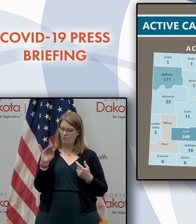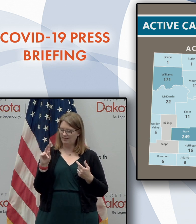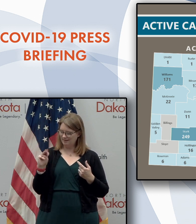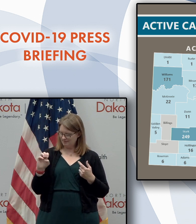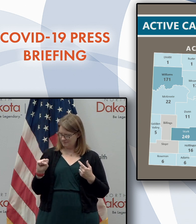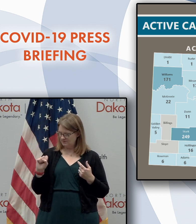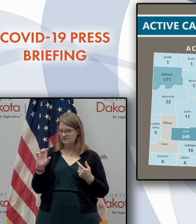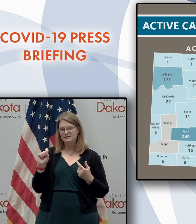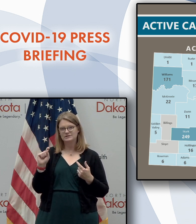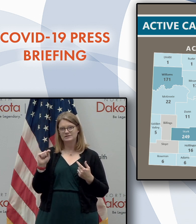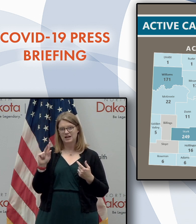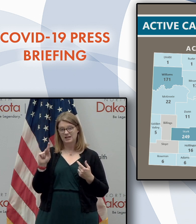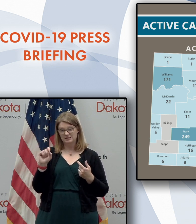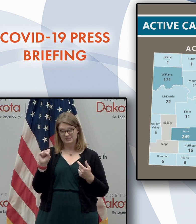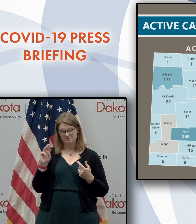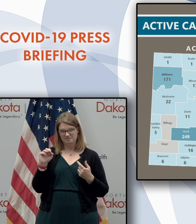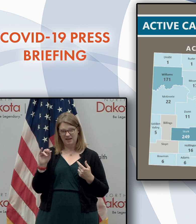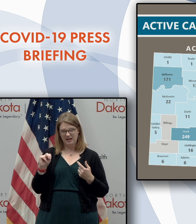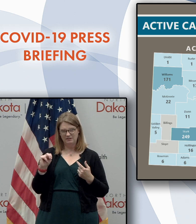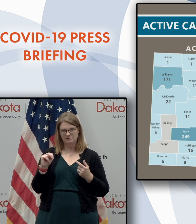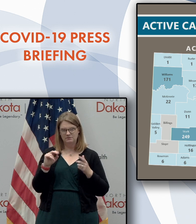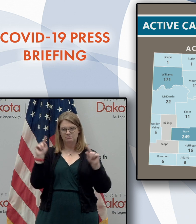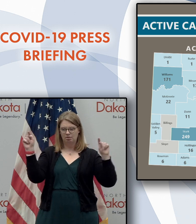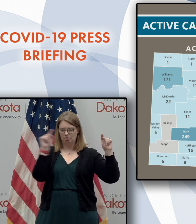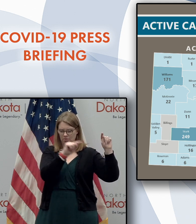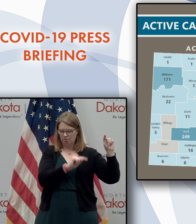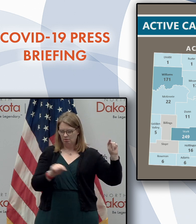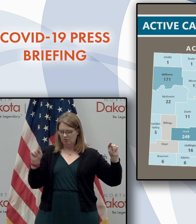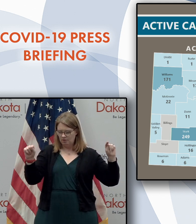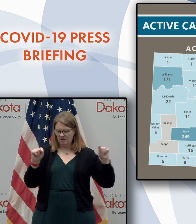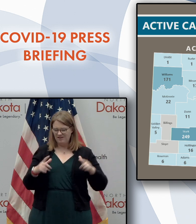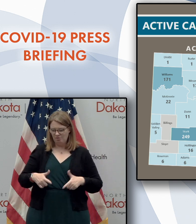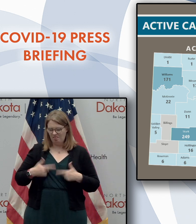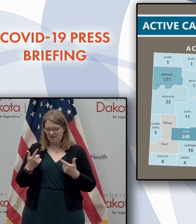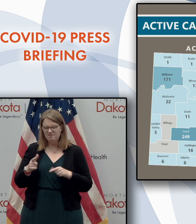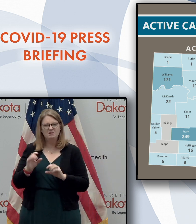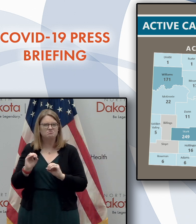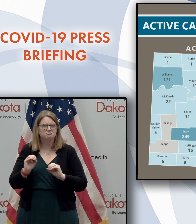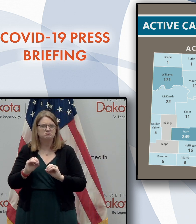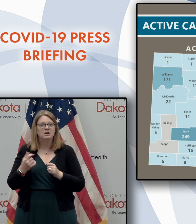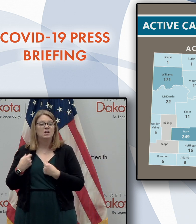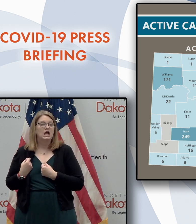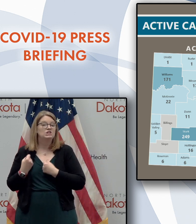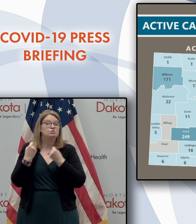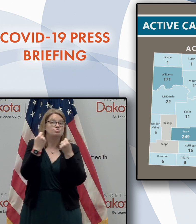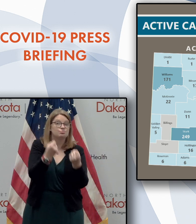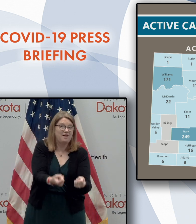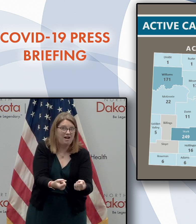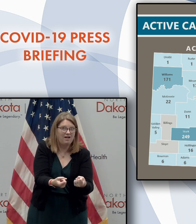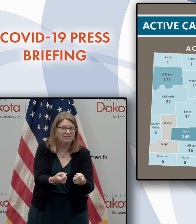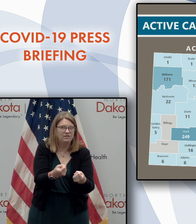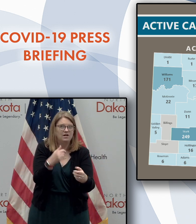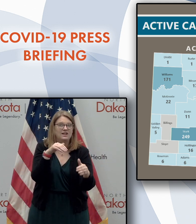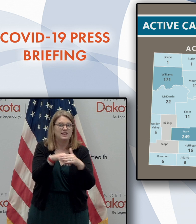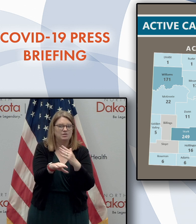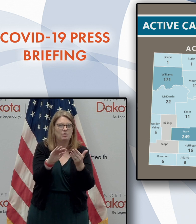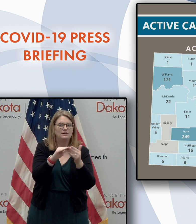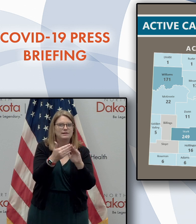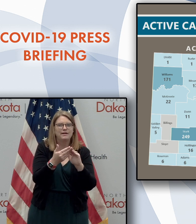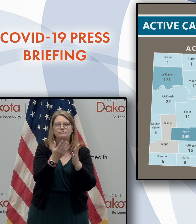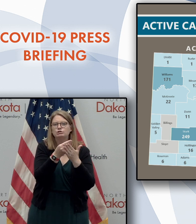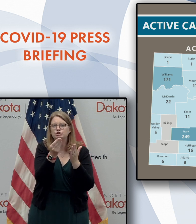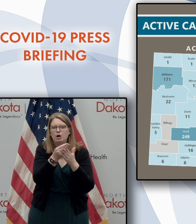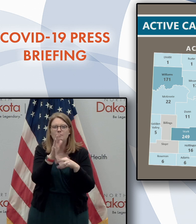but you live in a surrounding area and you drive to one of these areas for travel, for shopping, for appointments, or for other